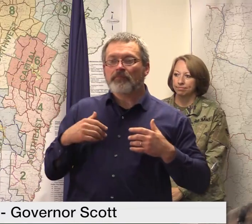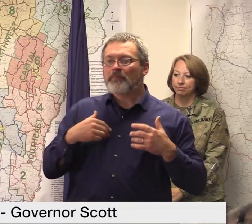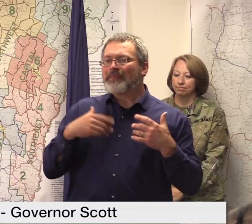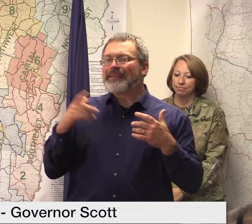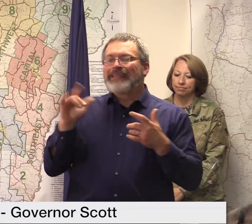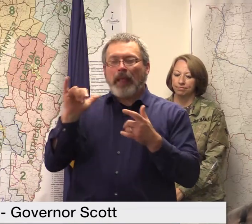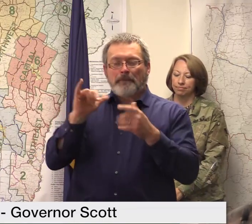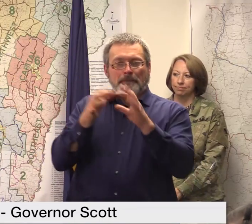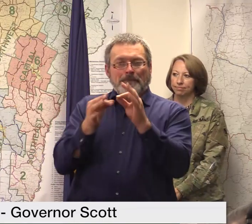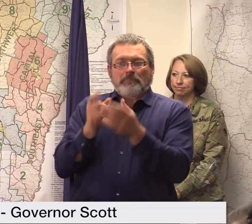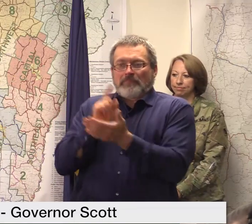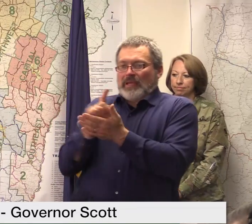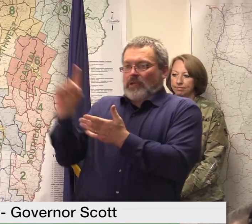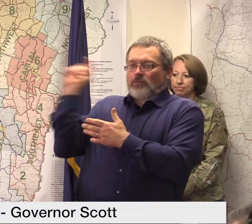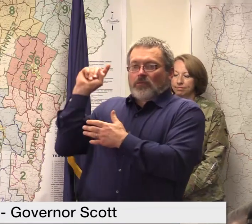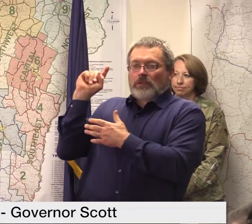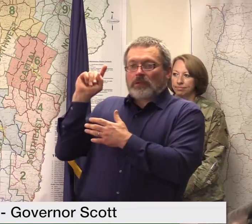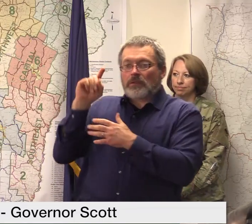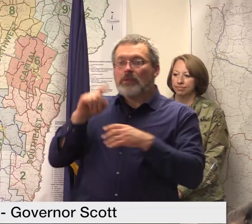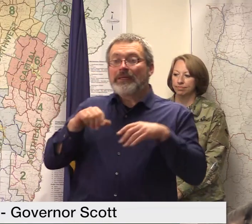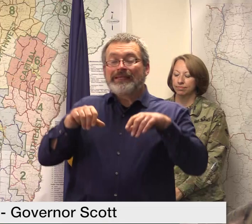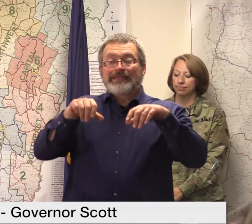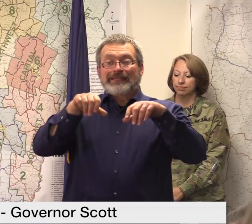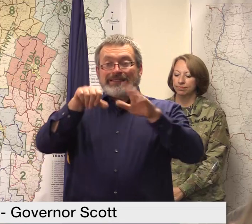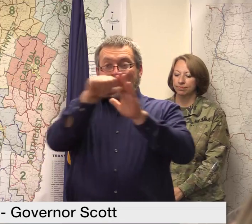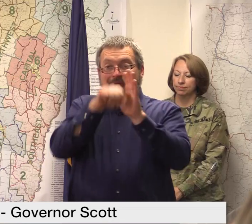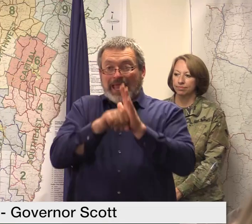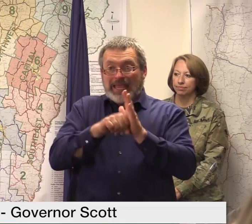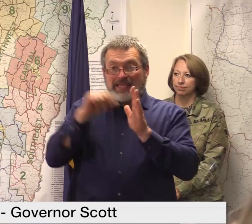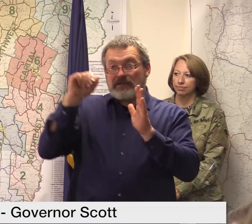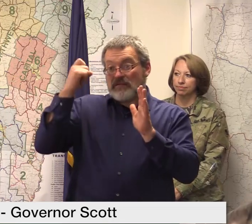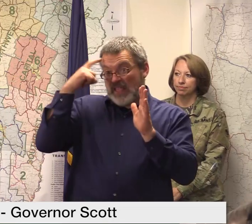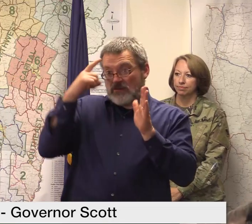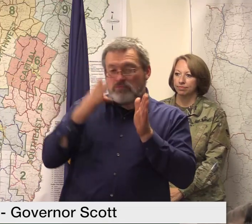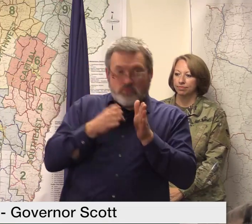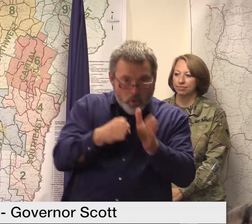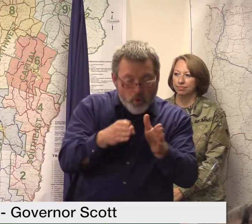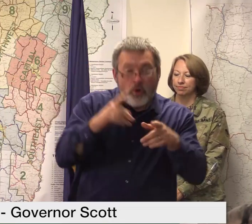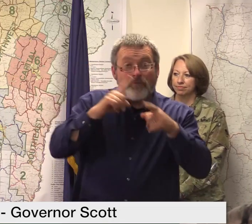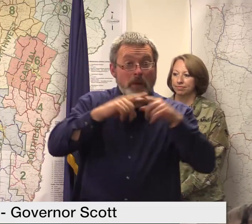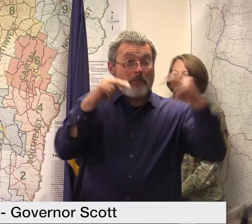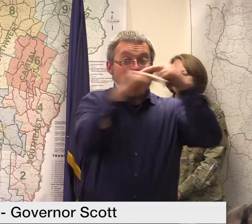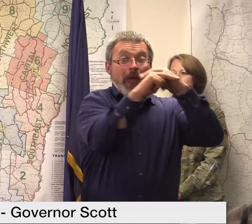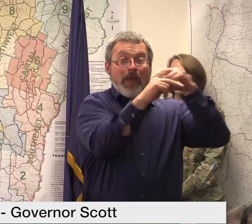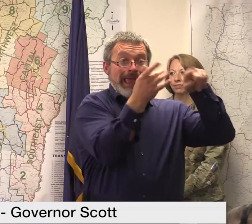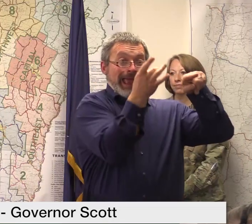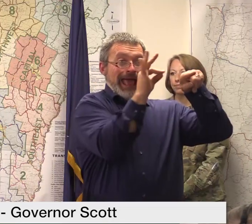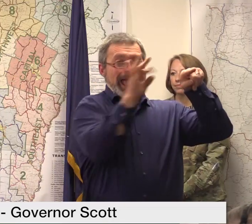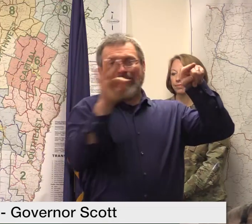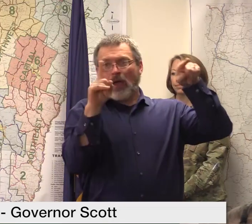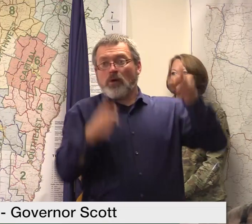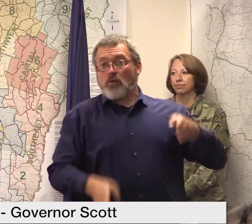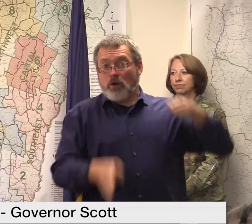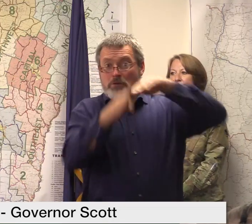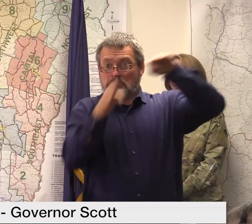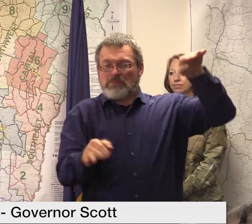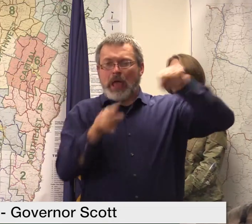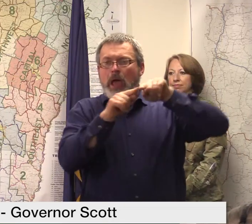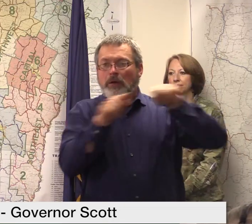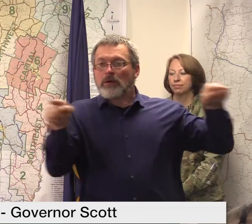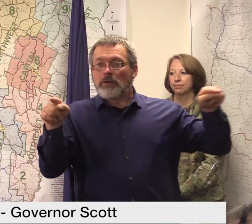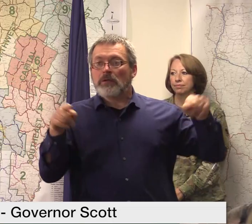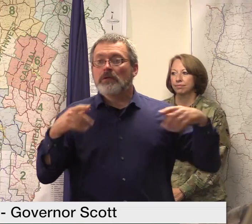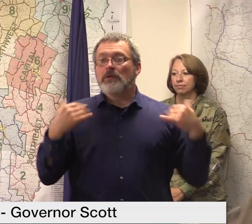funded through the federal highway administration we are currently tallied at 35.2 million dollars